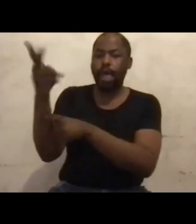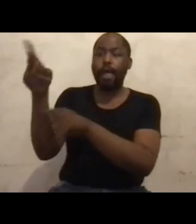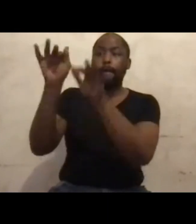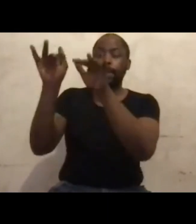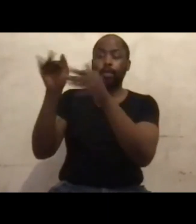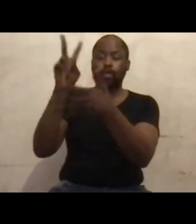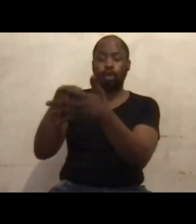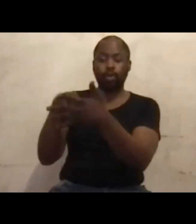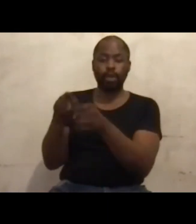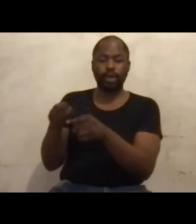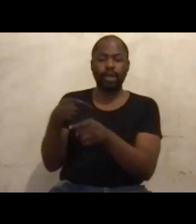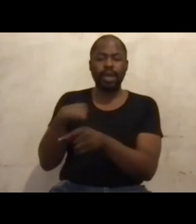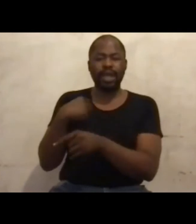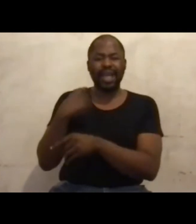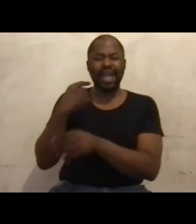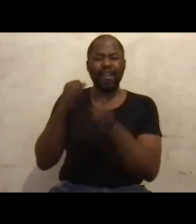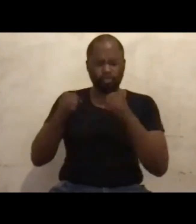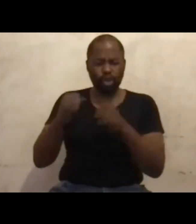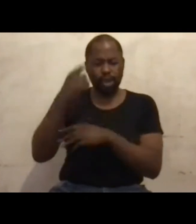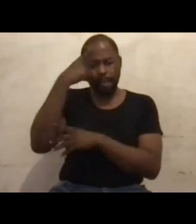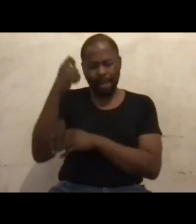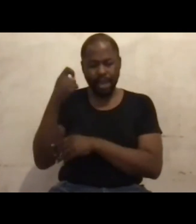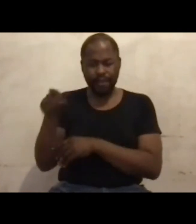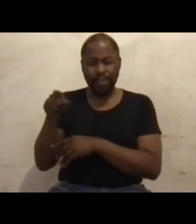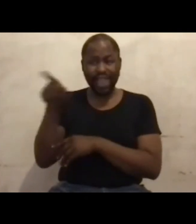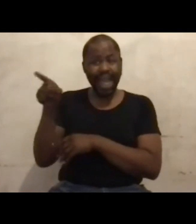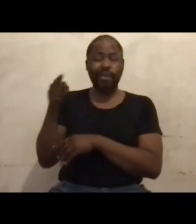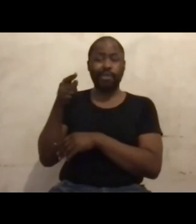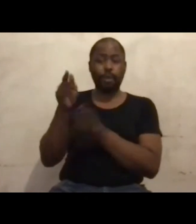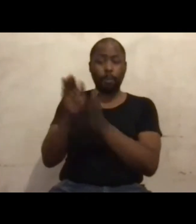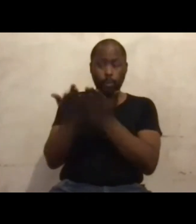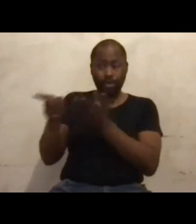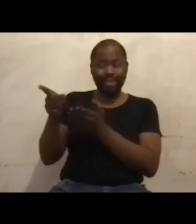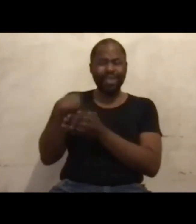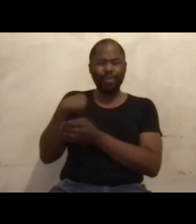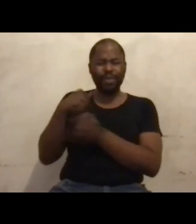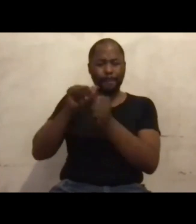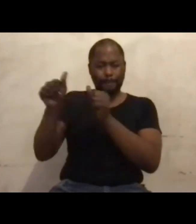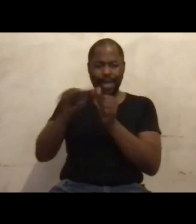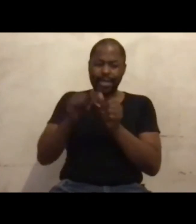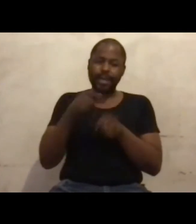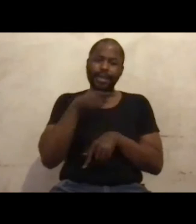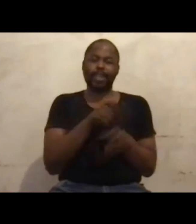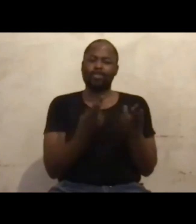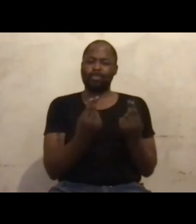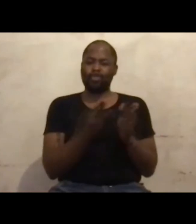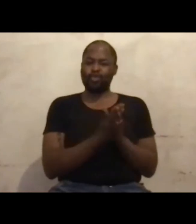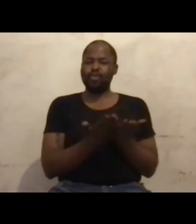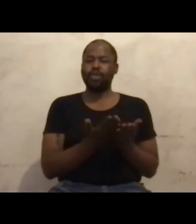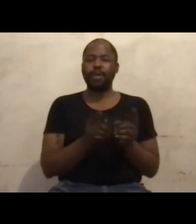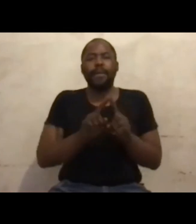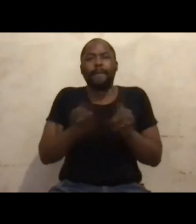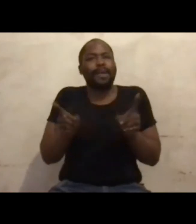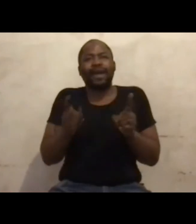And I strongly believe that that book was way better than the language of me. But people did not give it a chance because it was not pouring out any